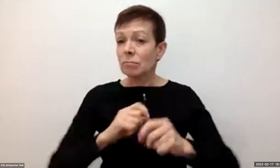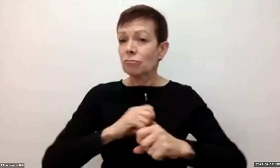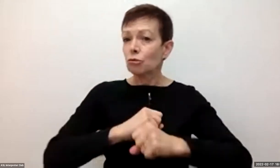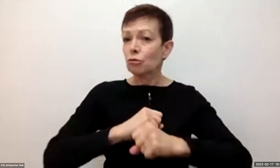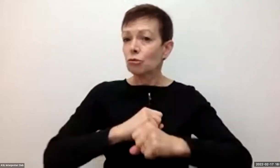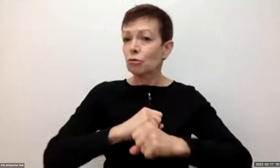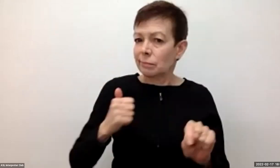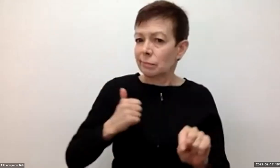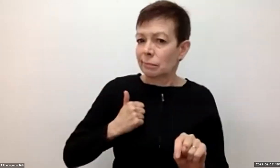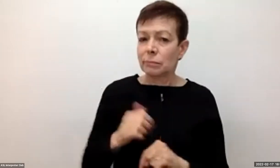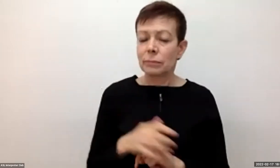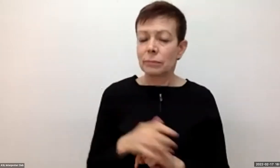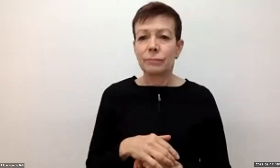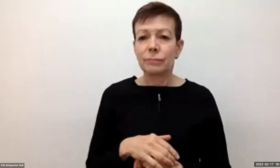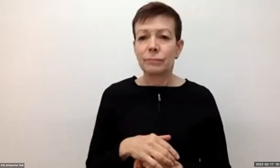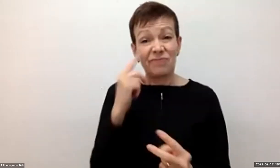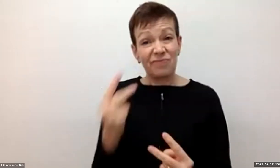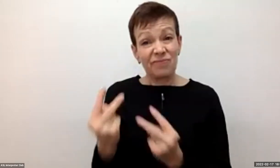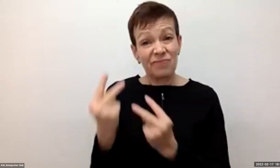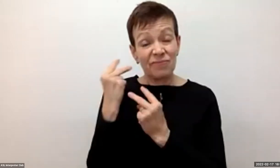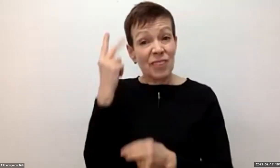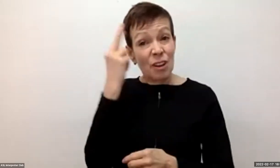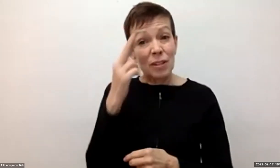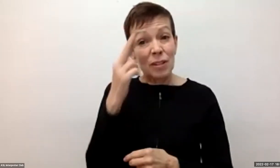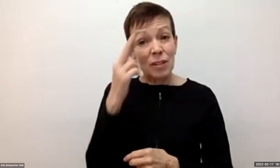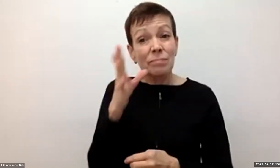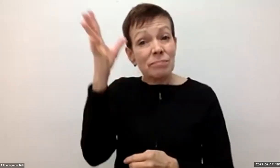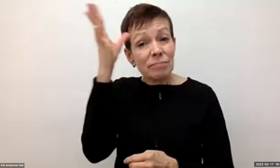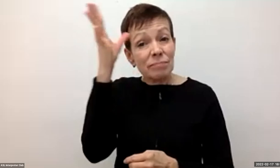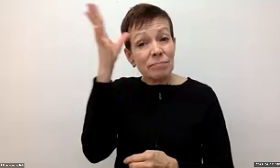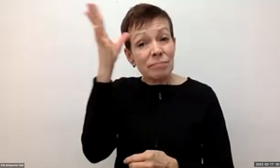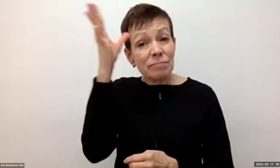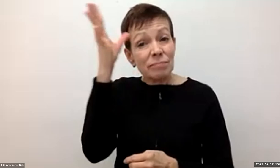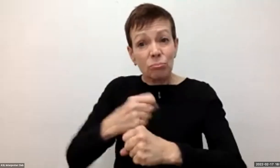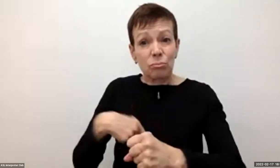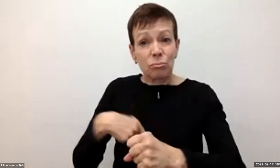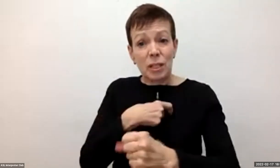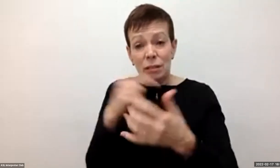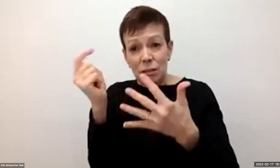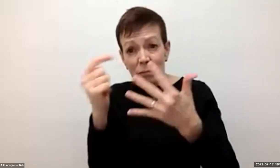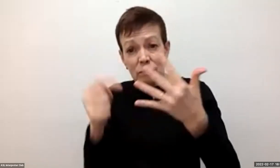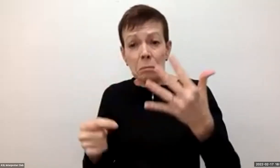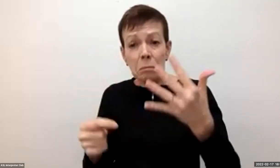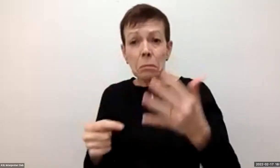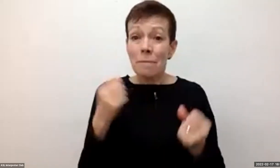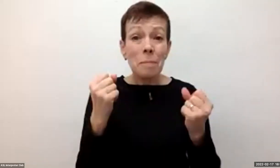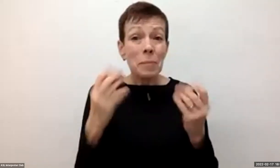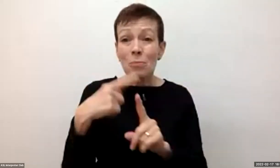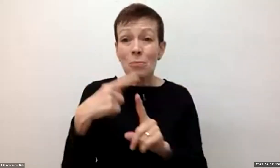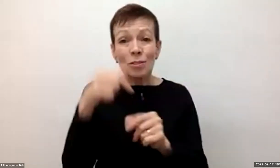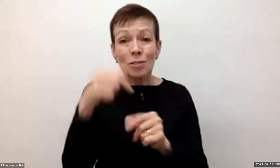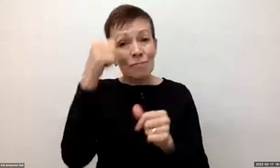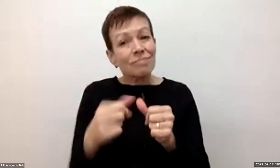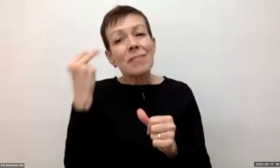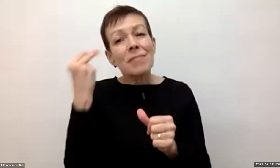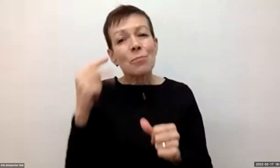realize how much my parents had to do to protect us. I had a lot of good memories from back home in Afghanistan. I never took in this idea